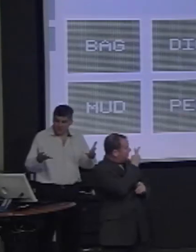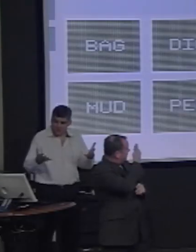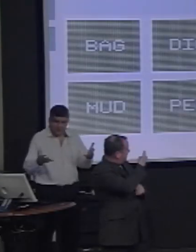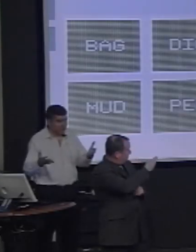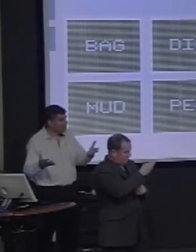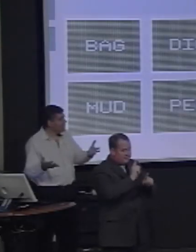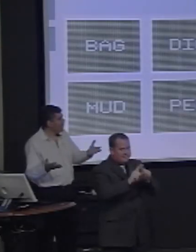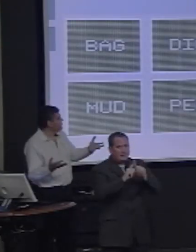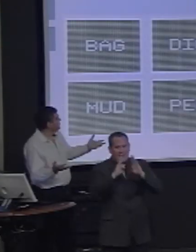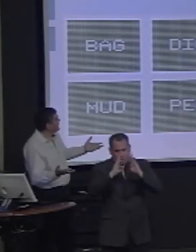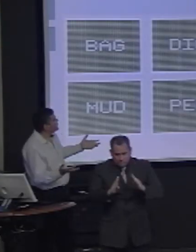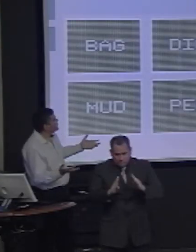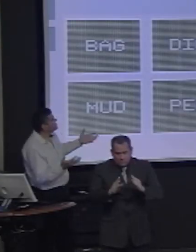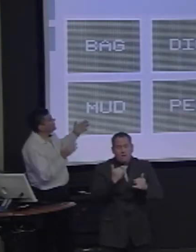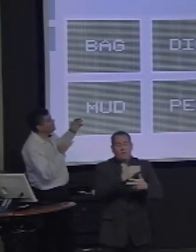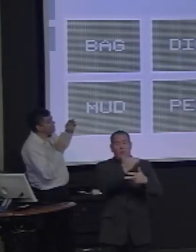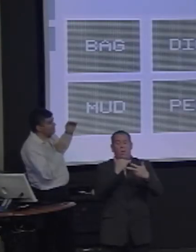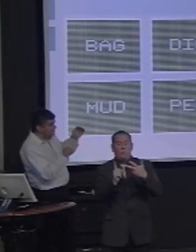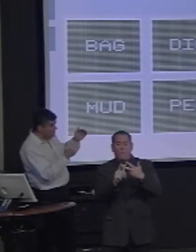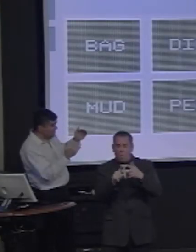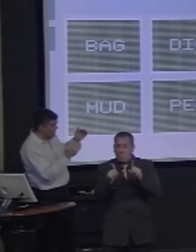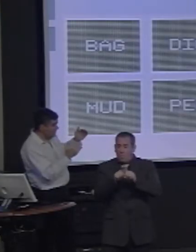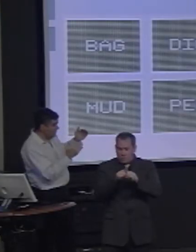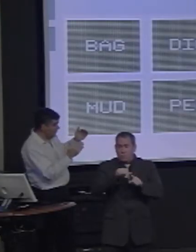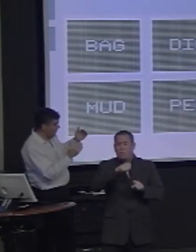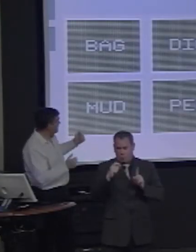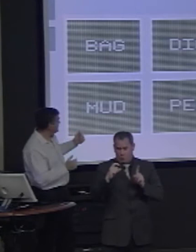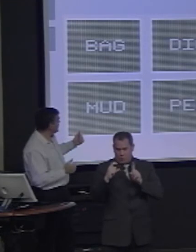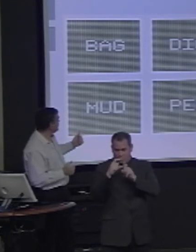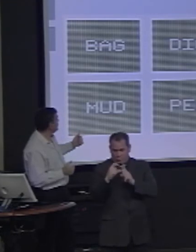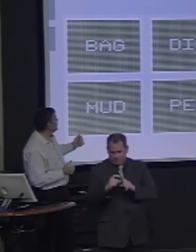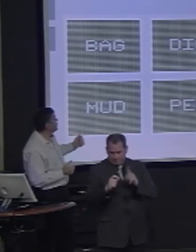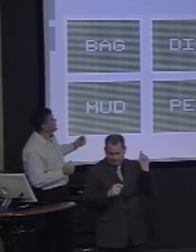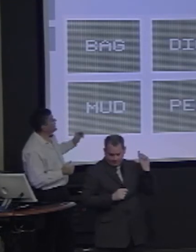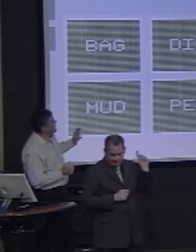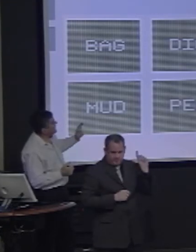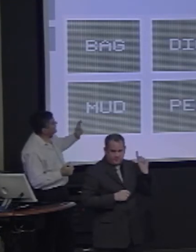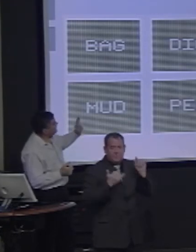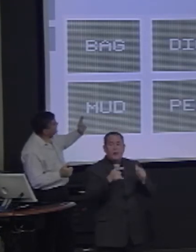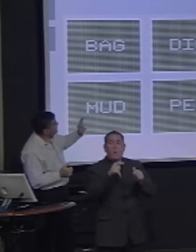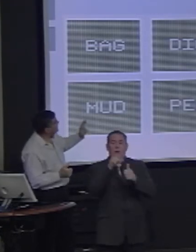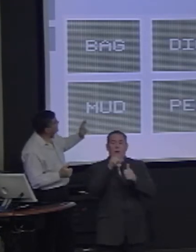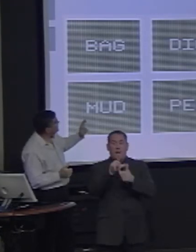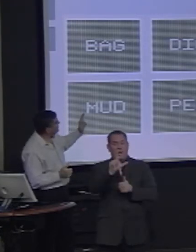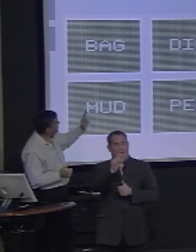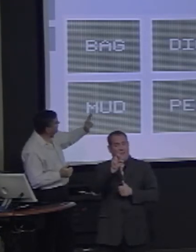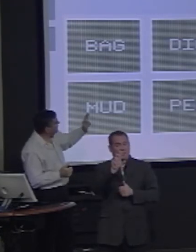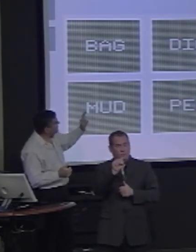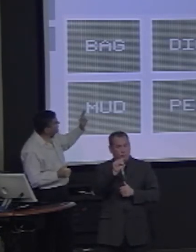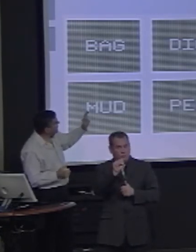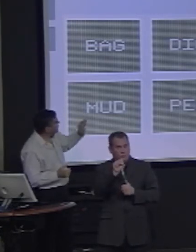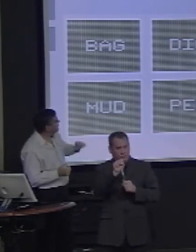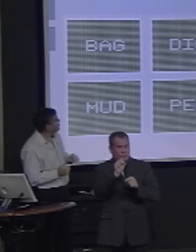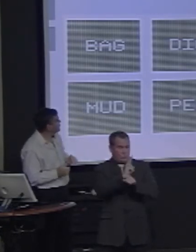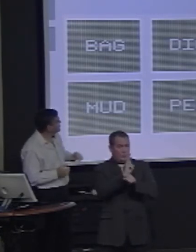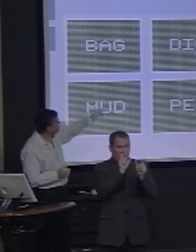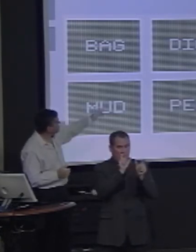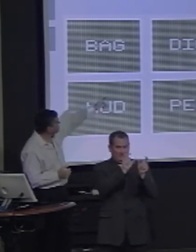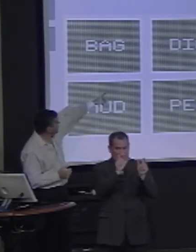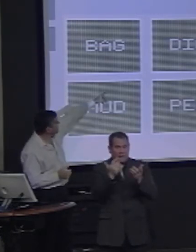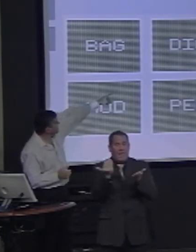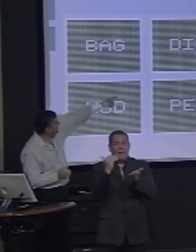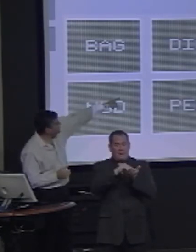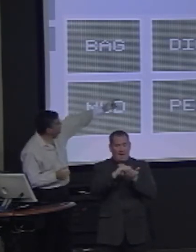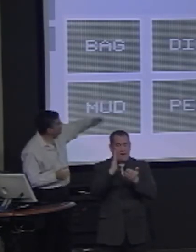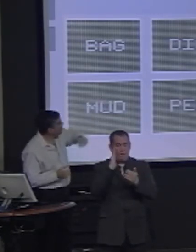Inwards, of course, are composed of letters, mostly falling into central vision. Again, a given pair of words,